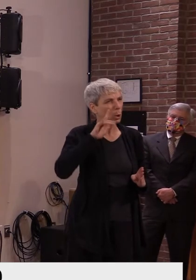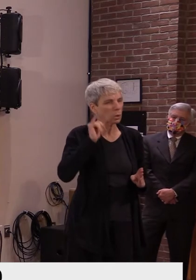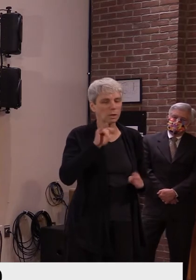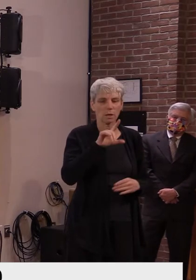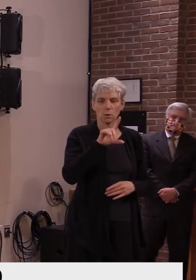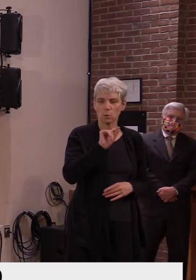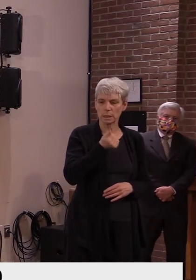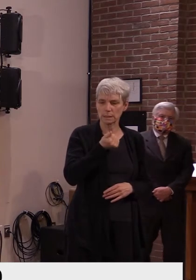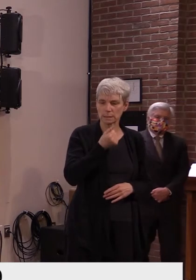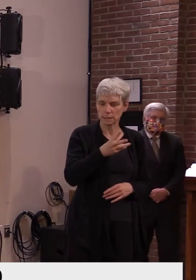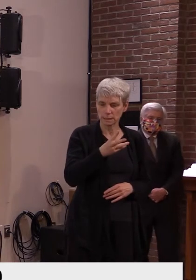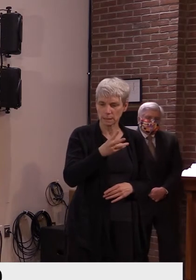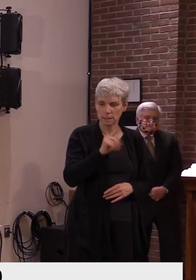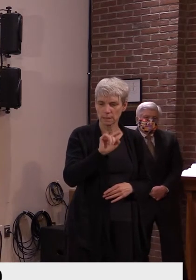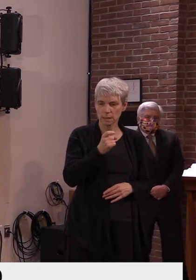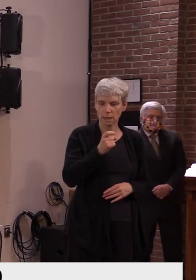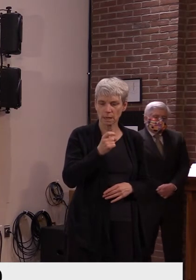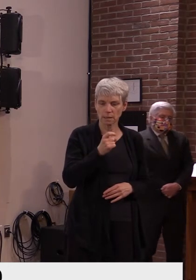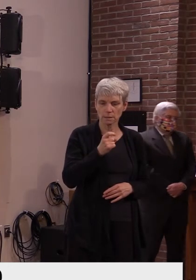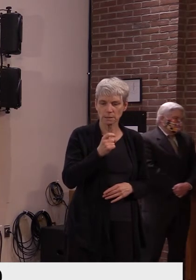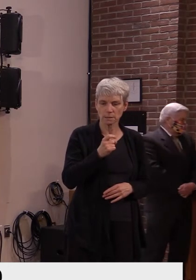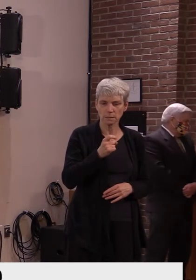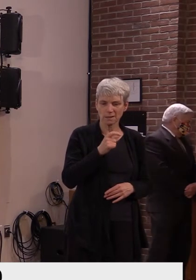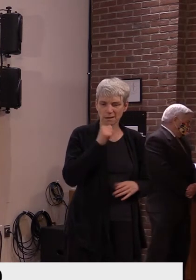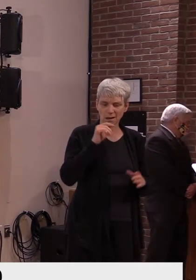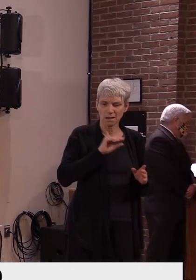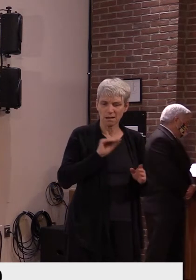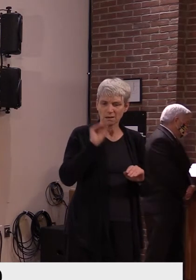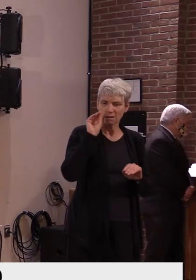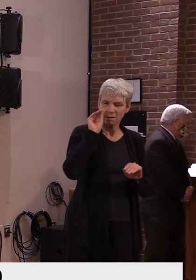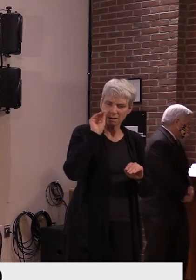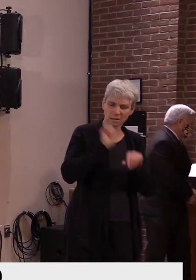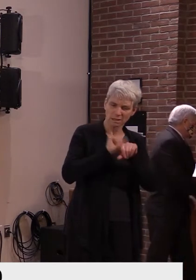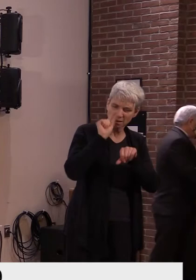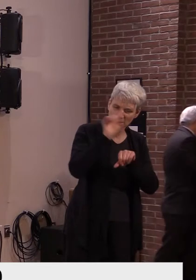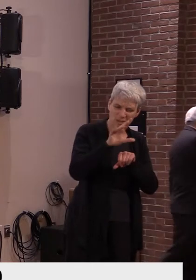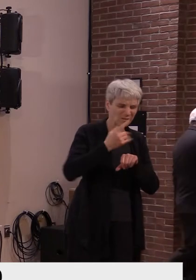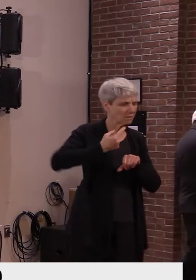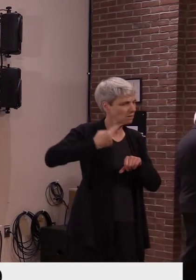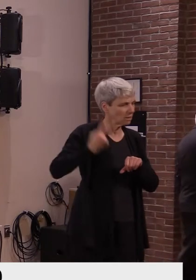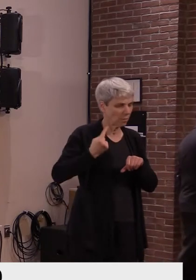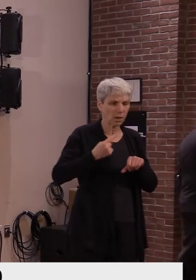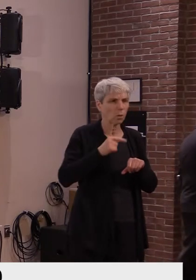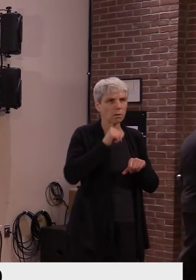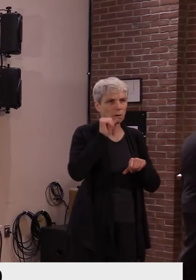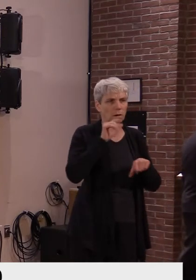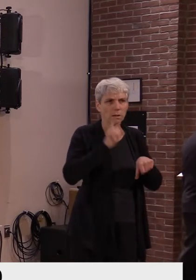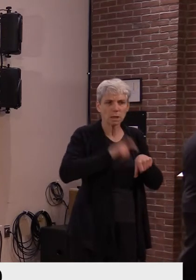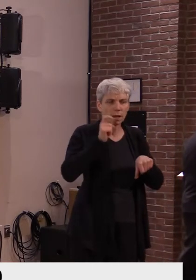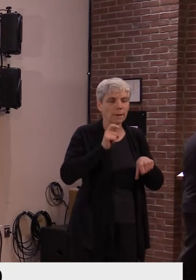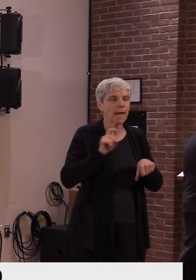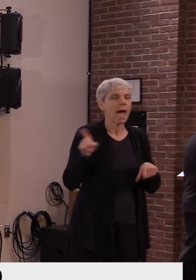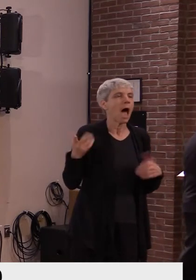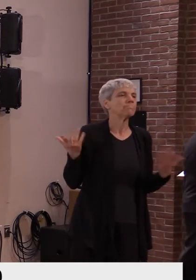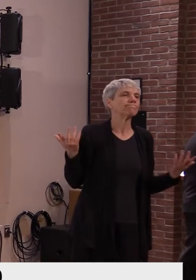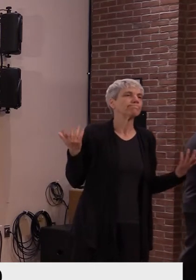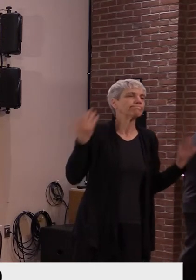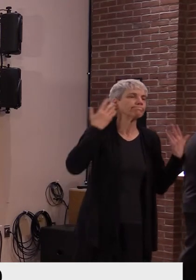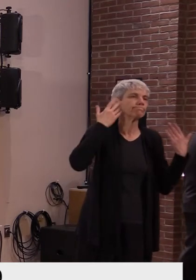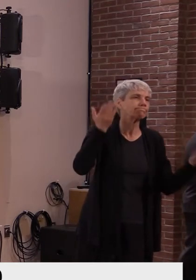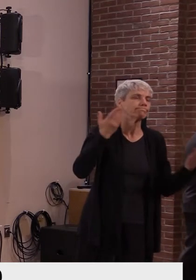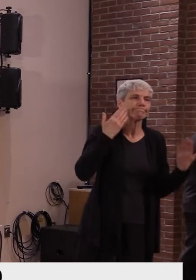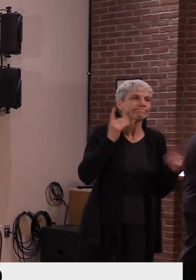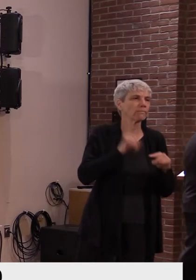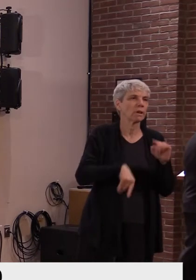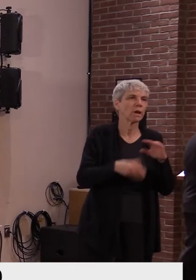2016, uh, this past year or something like that. Yeah. I'm just not on time. Yeah. Not aware of the situation,